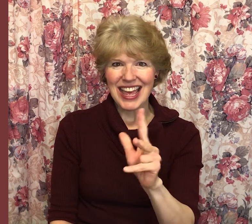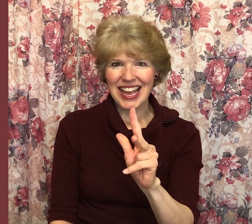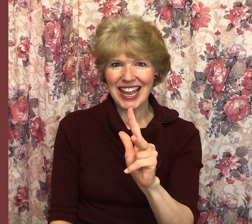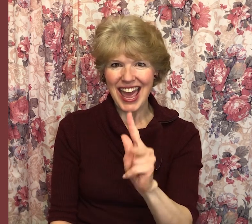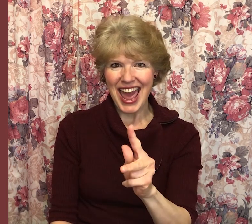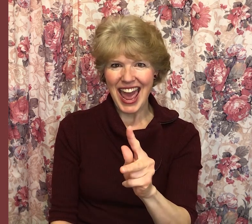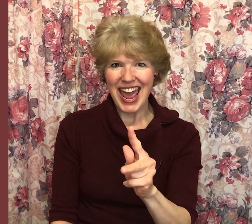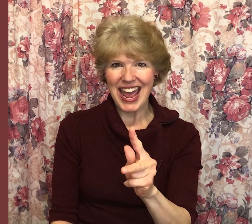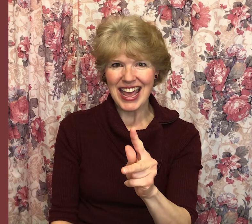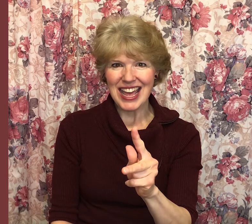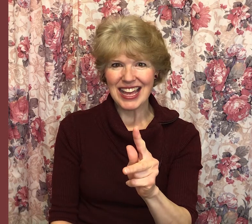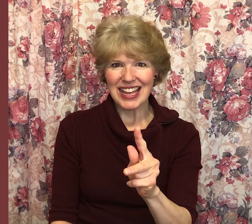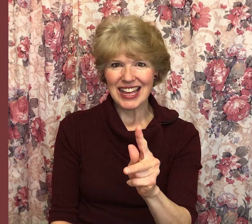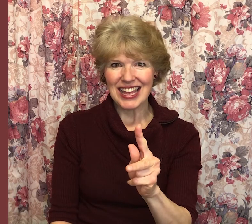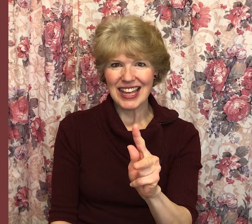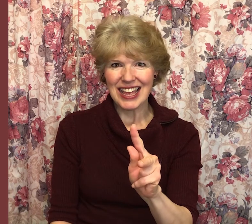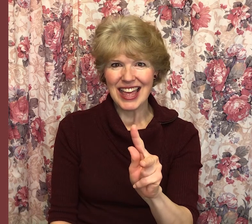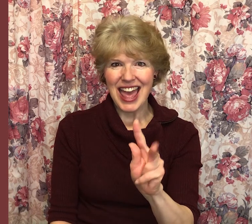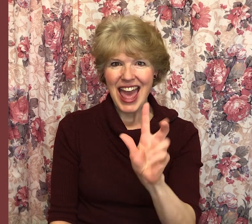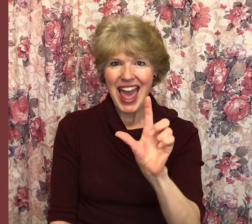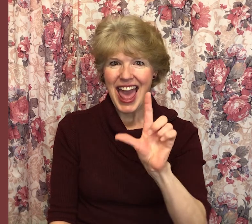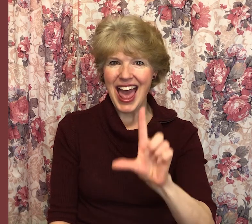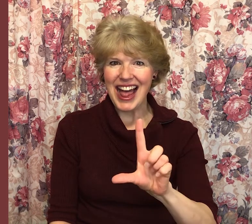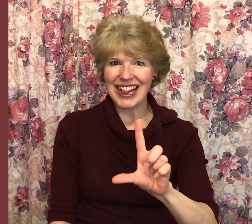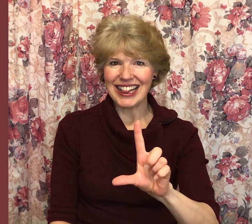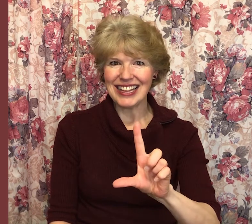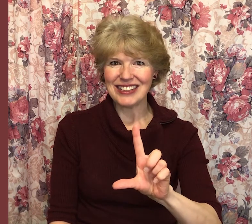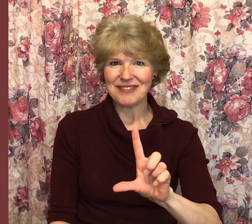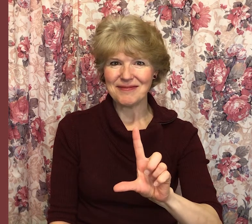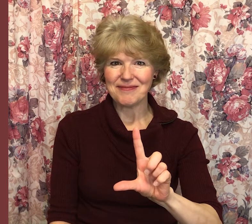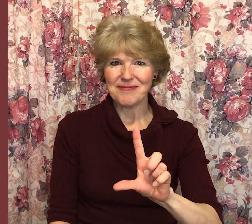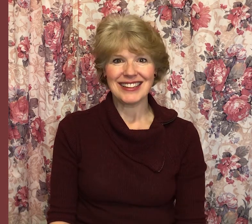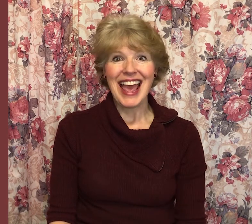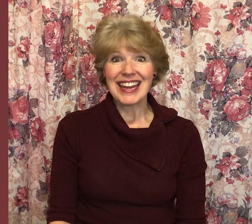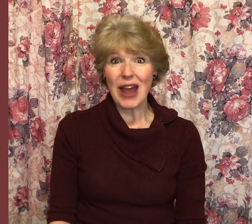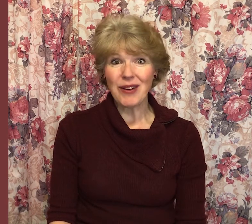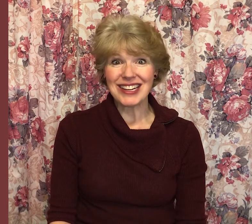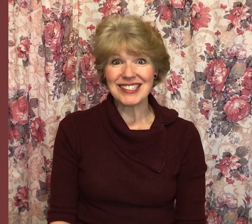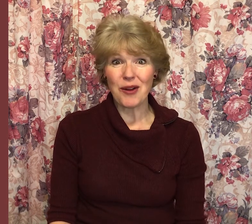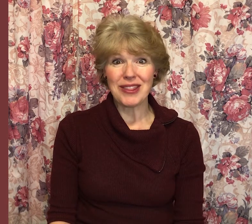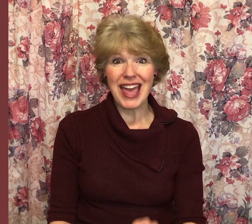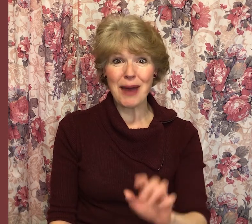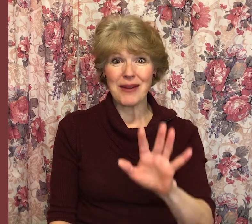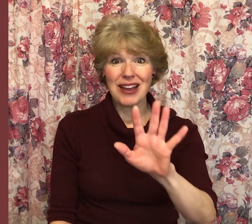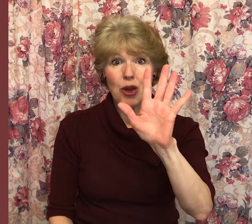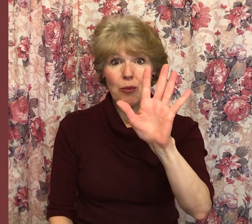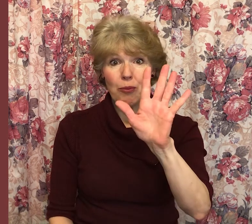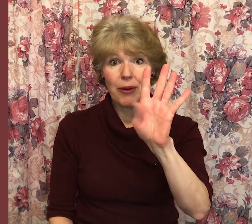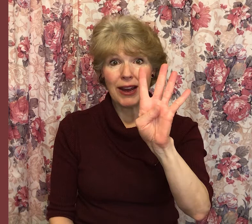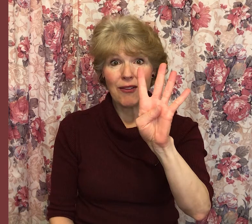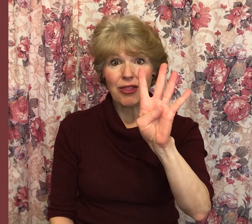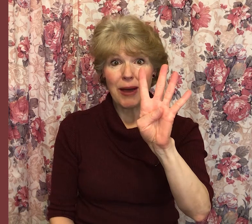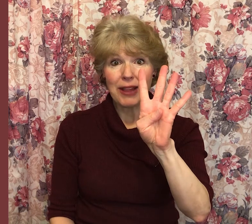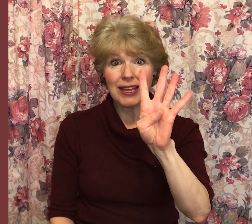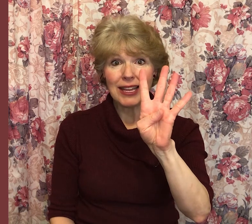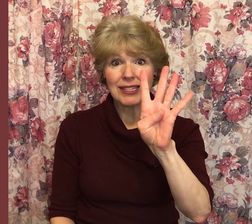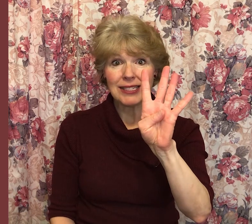K, L. Now we're going to start with M. Bring your thumb like this